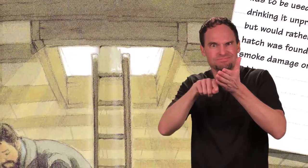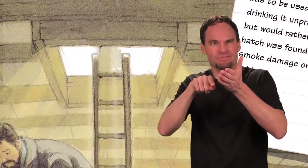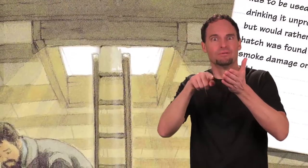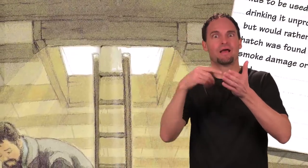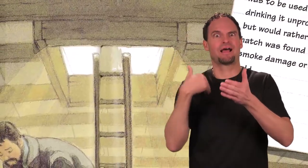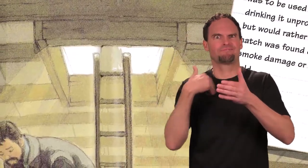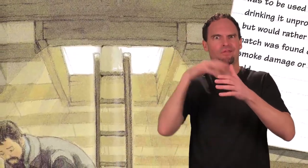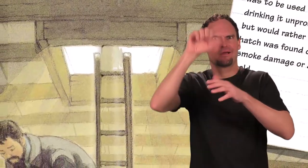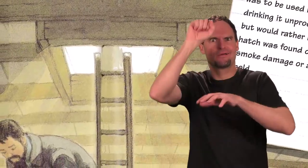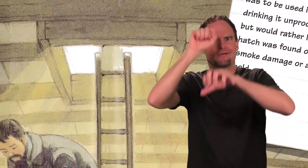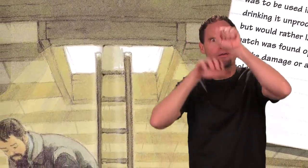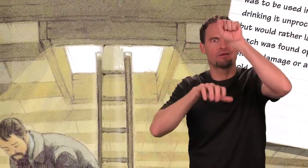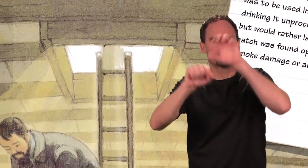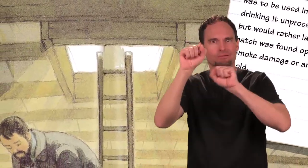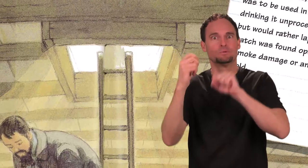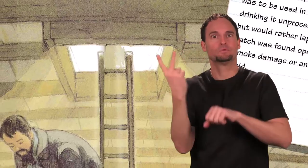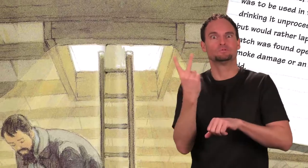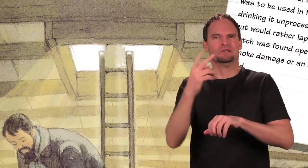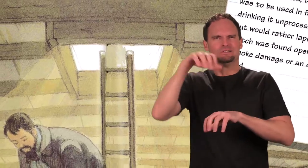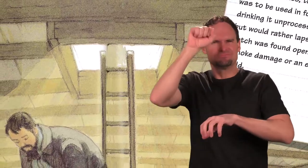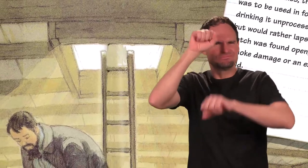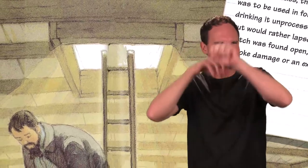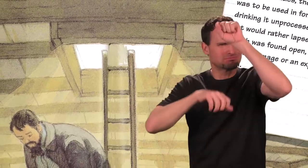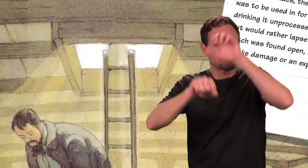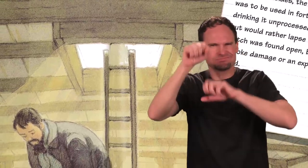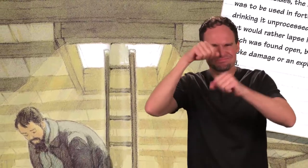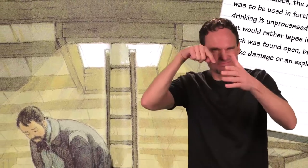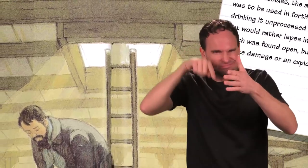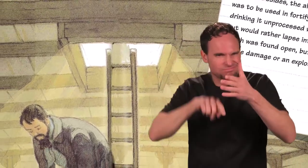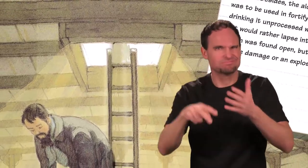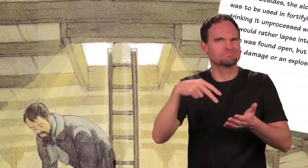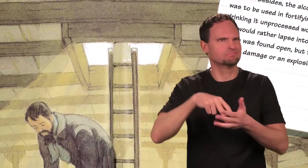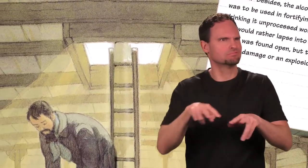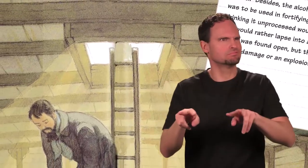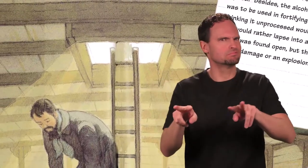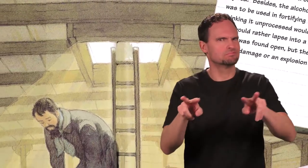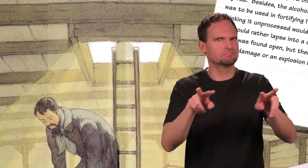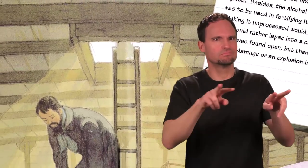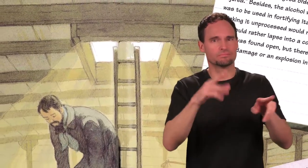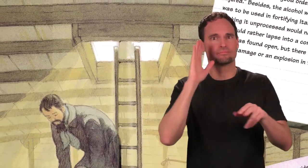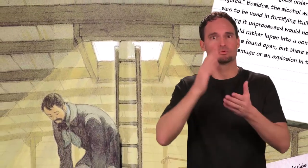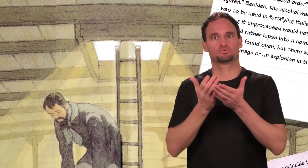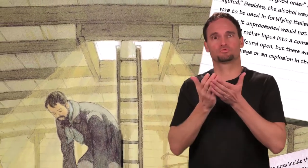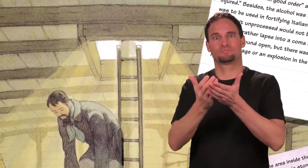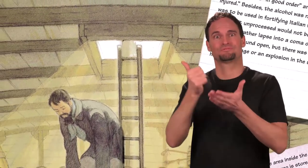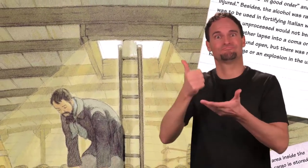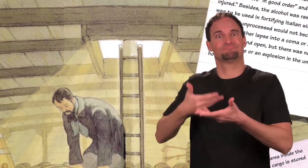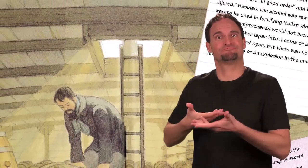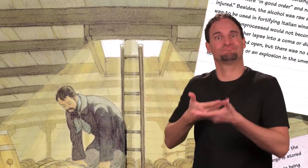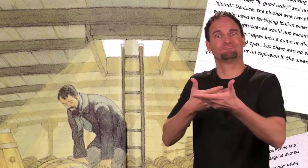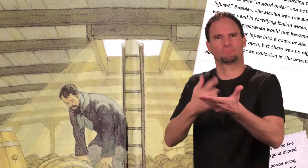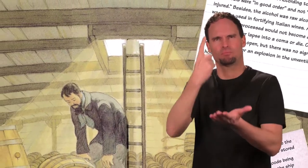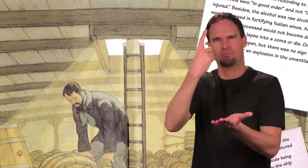The last place the men looked was in the ship's hold, where her cargo was